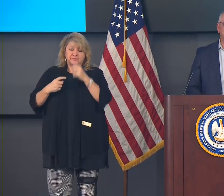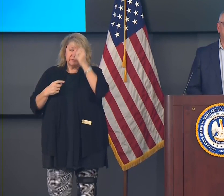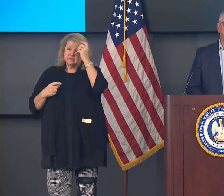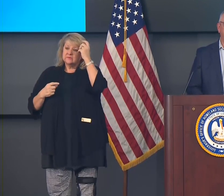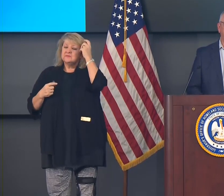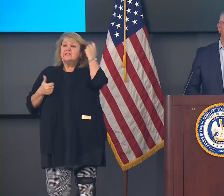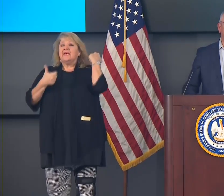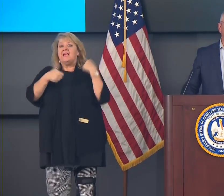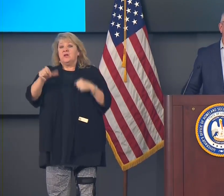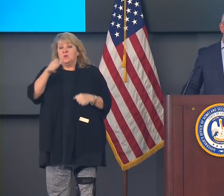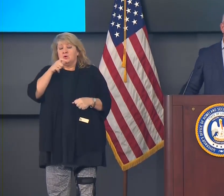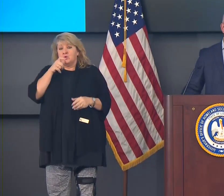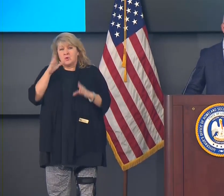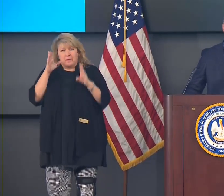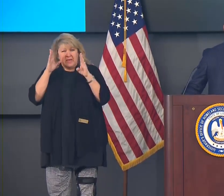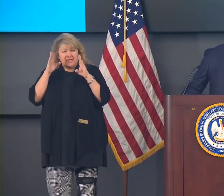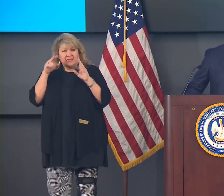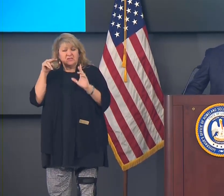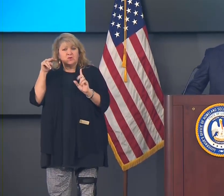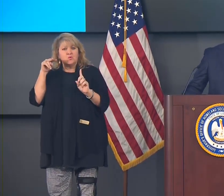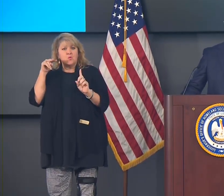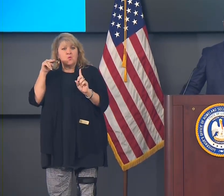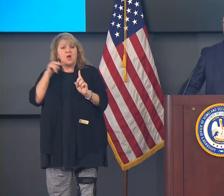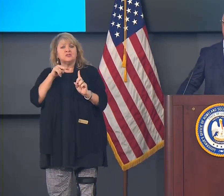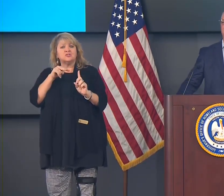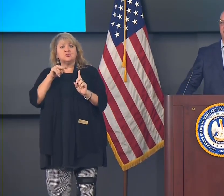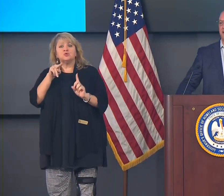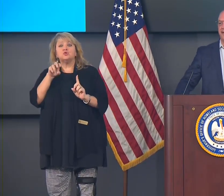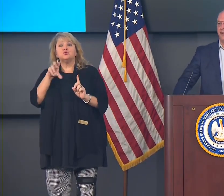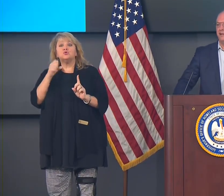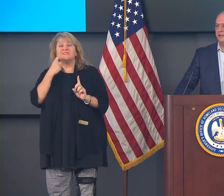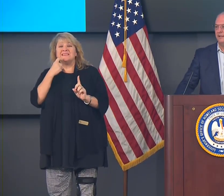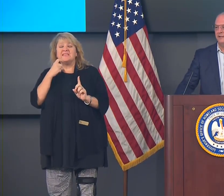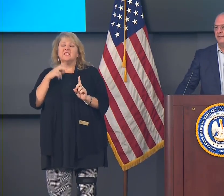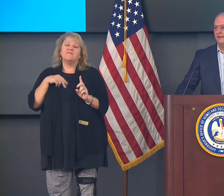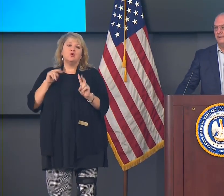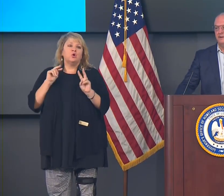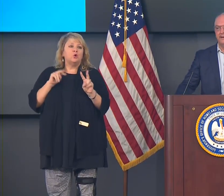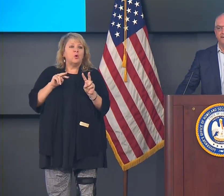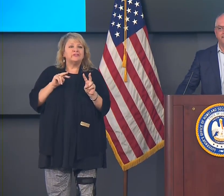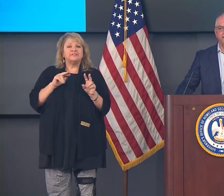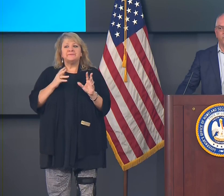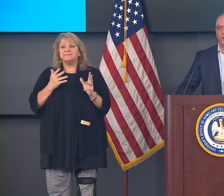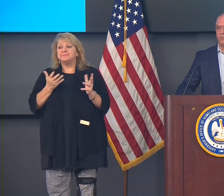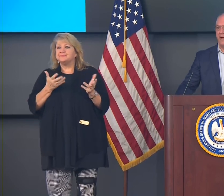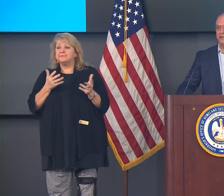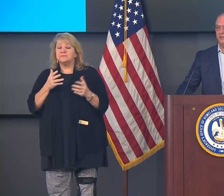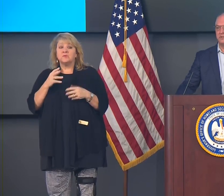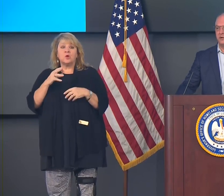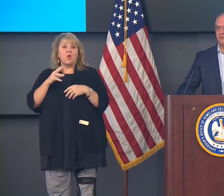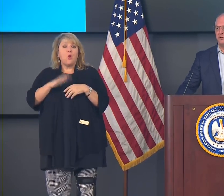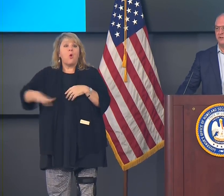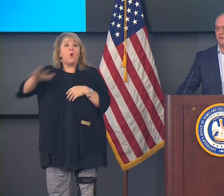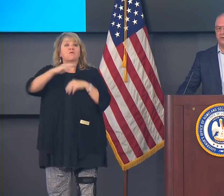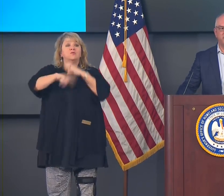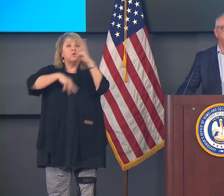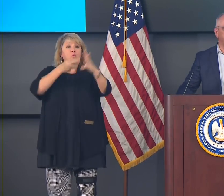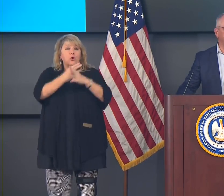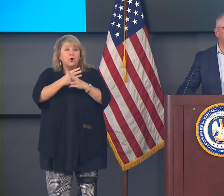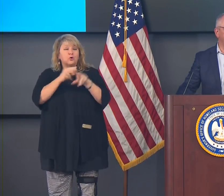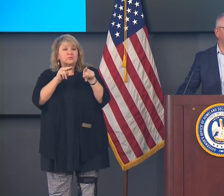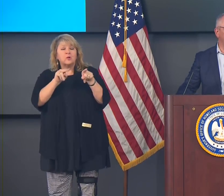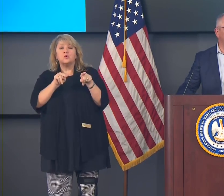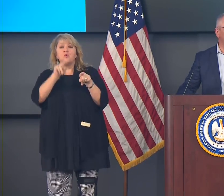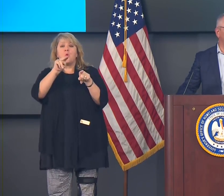Anybody who's been paying attention to the news lately, whether you're looking at worldwide news coverage of the Northern